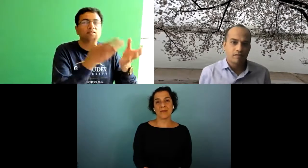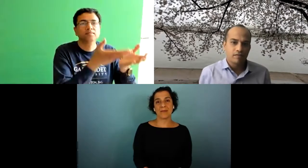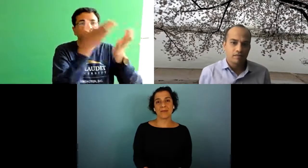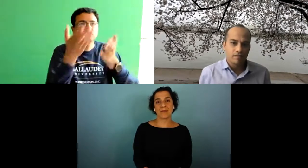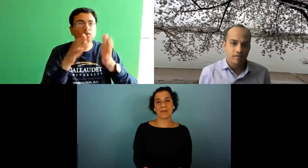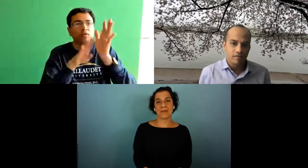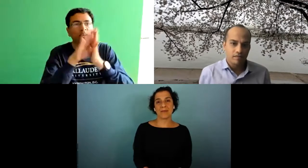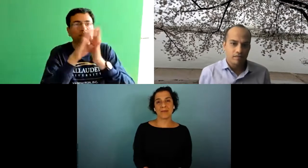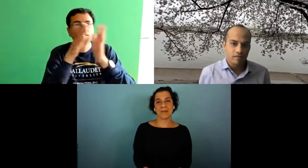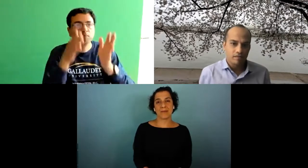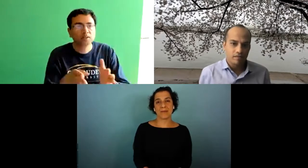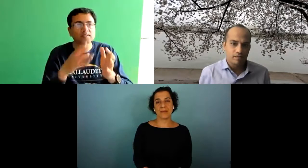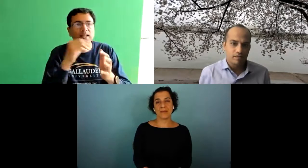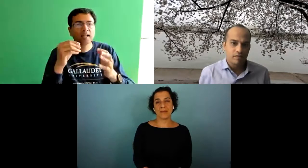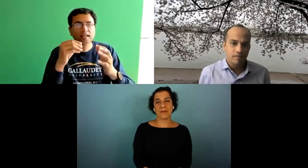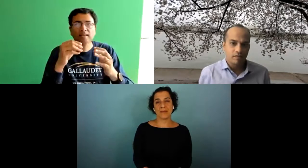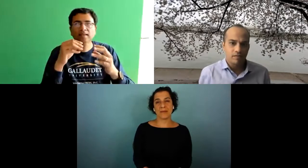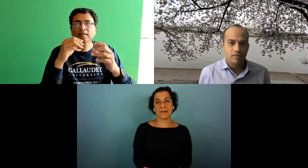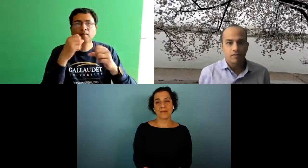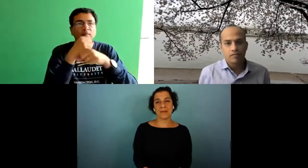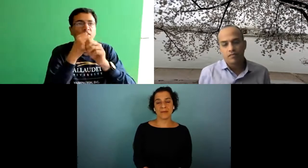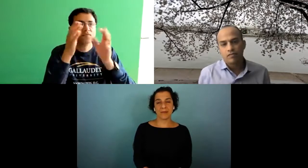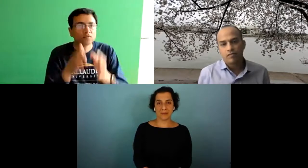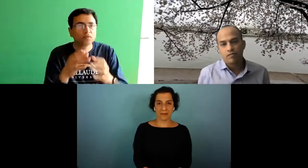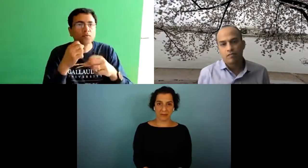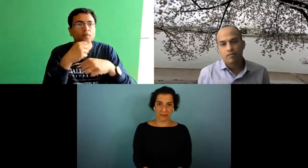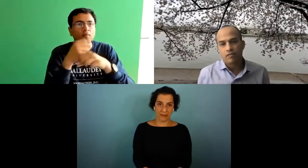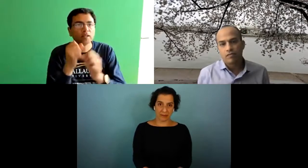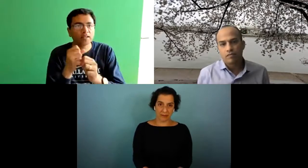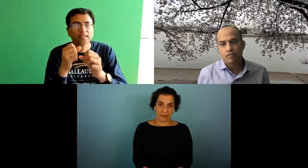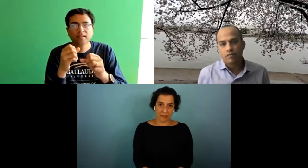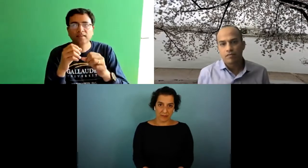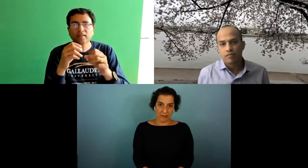you can do this research on you could bring it to a developer